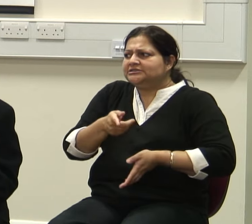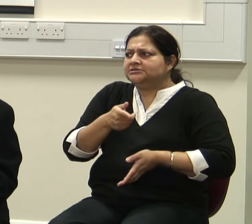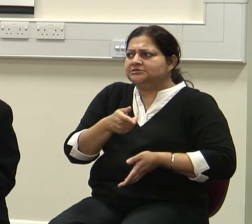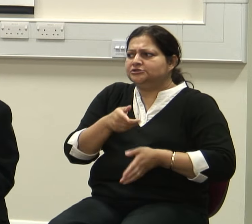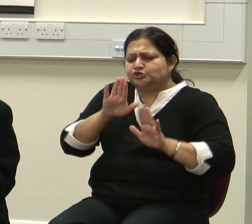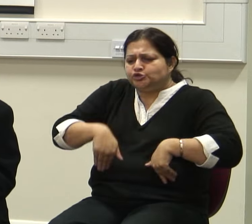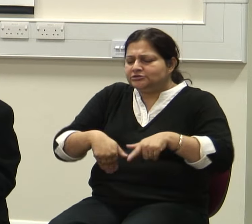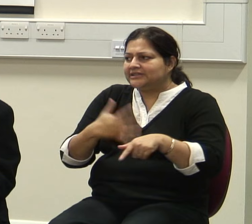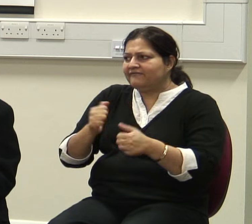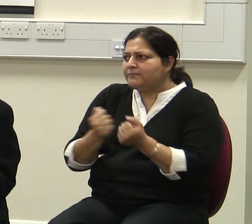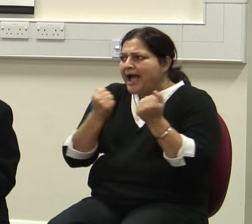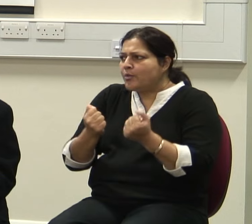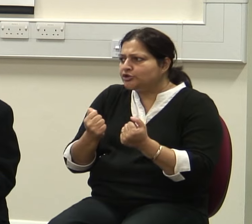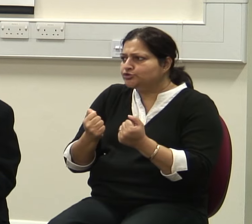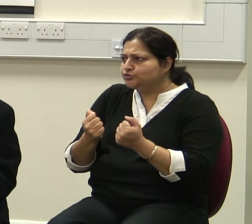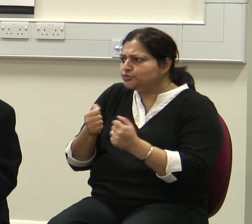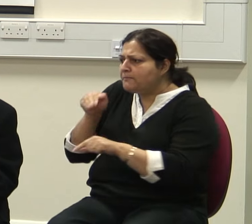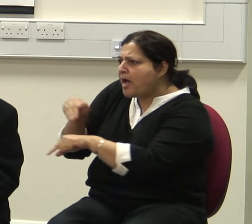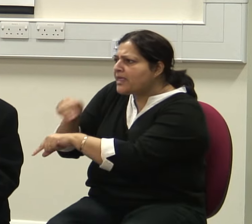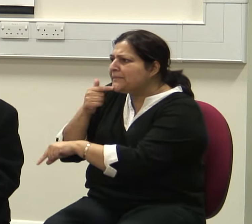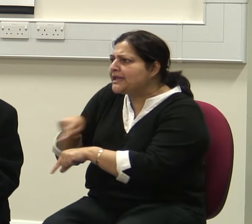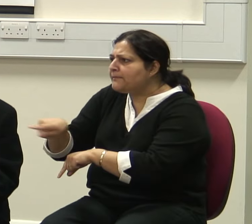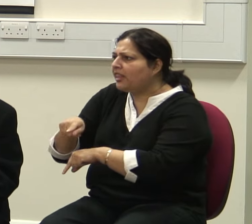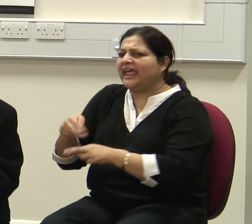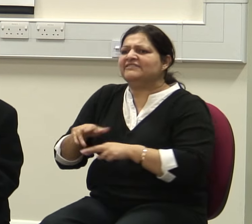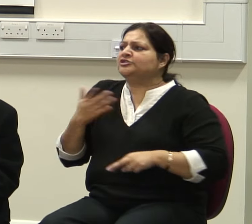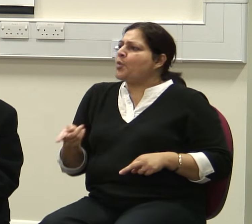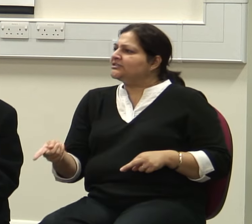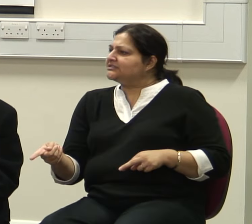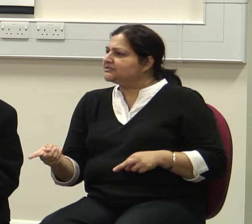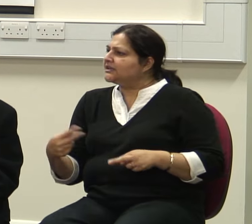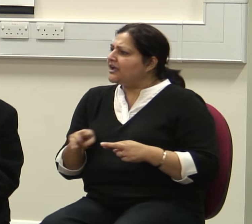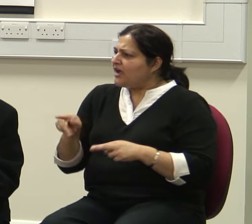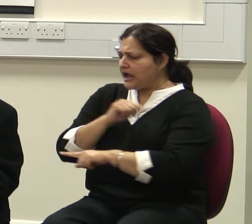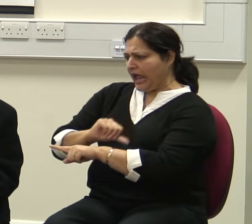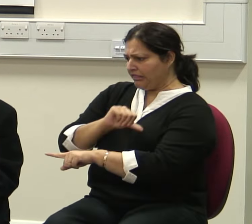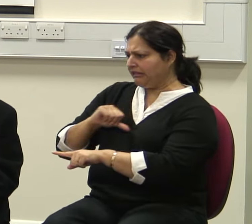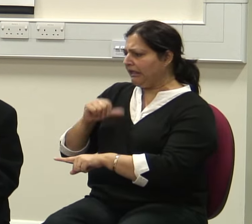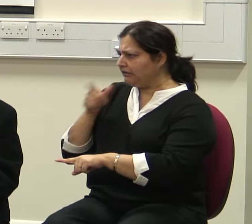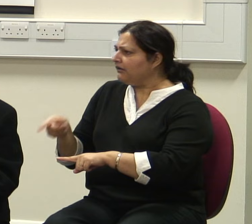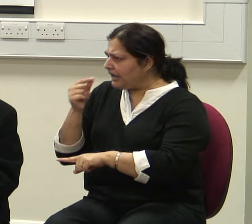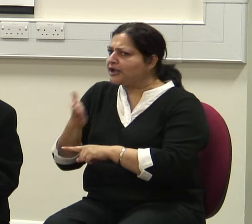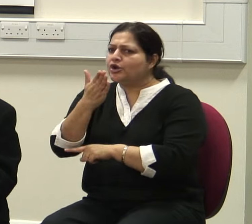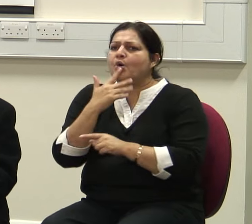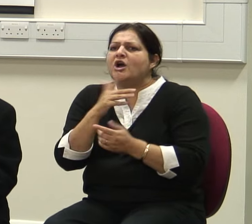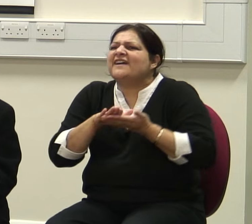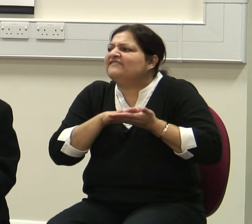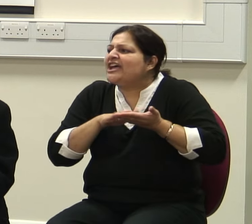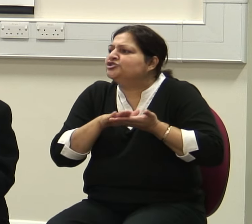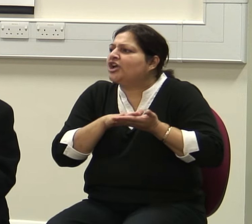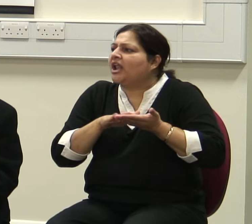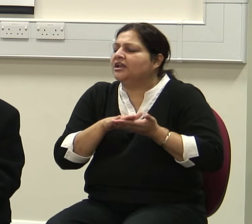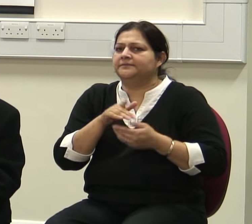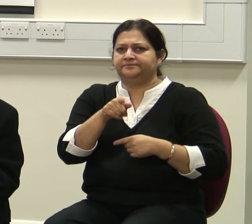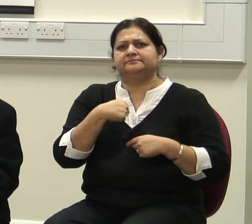Now we all accept that. If you are a Catholic, or if you are a Christian, you can go to confession and tell the priest, I'm going home and kill my